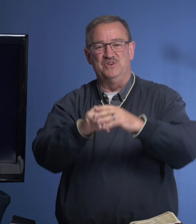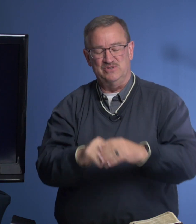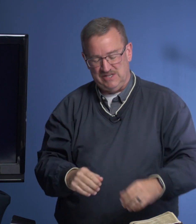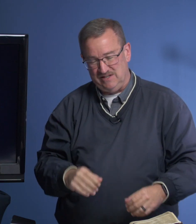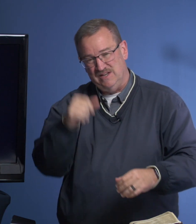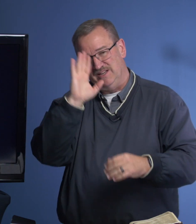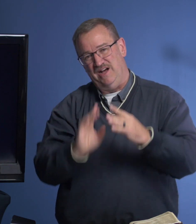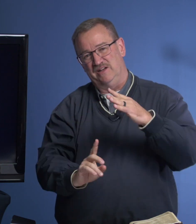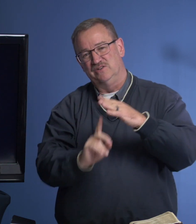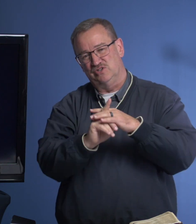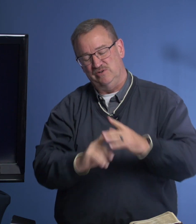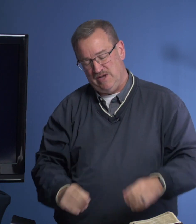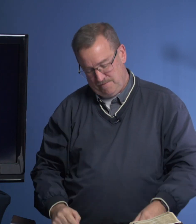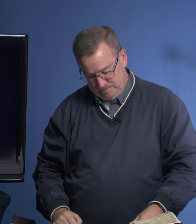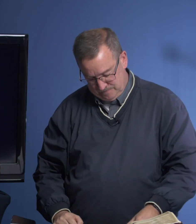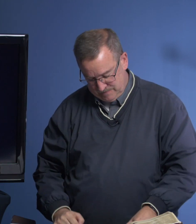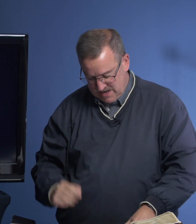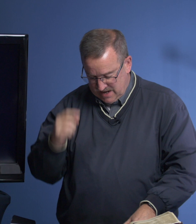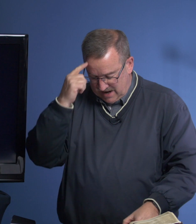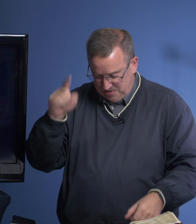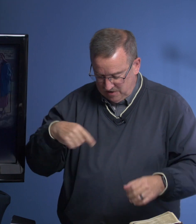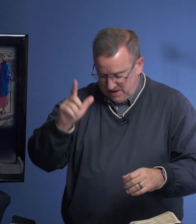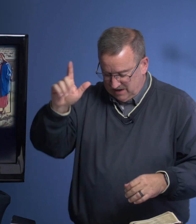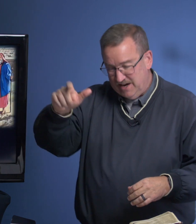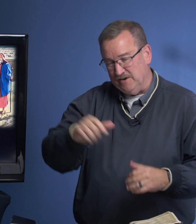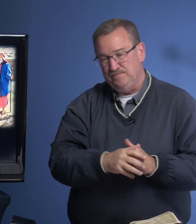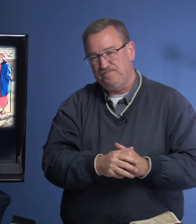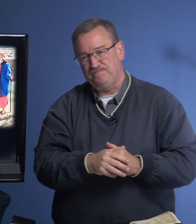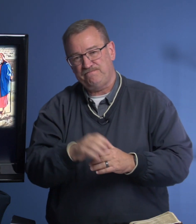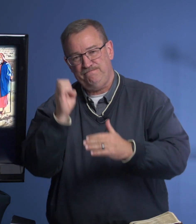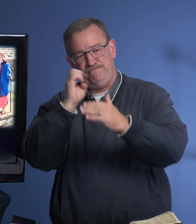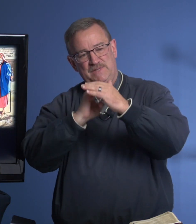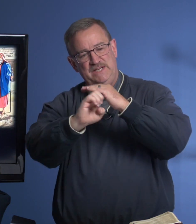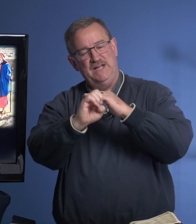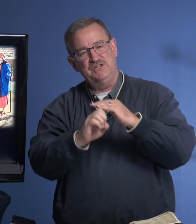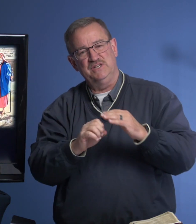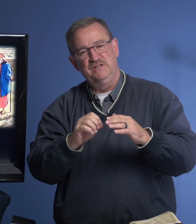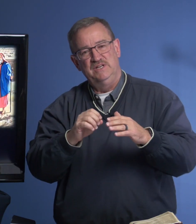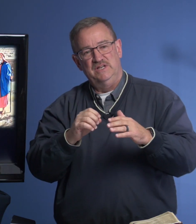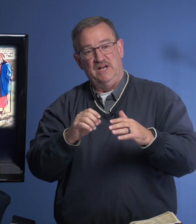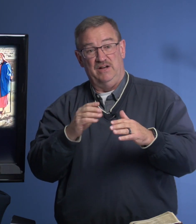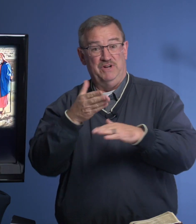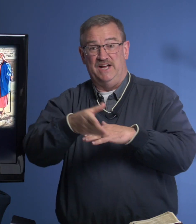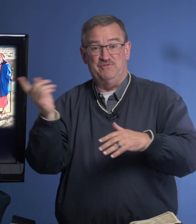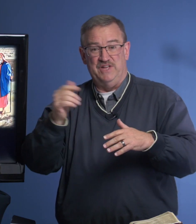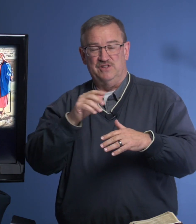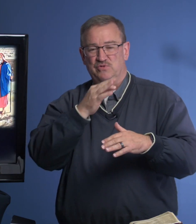of those things. God showed up. I thought about later, Elijah, right after that, there was